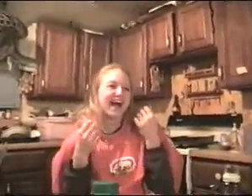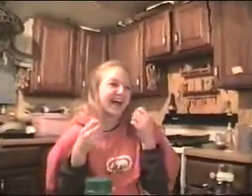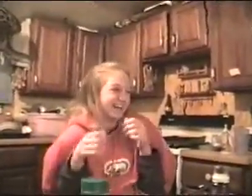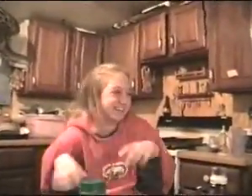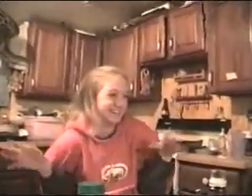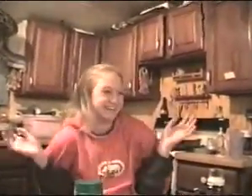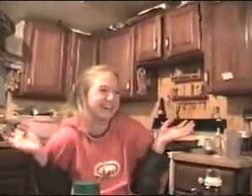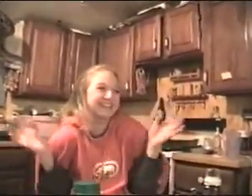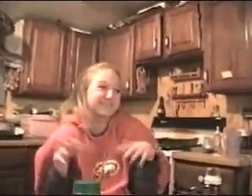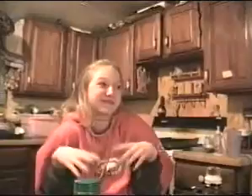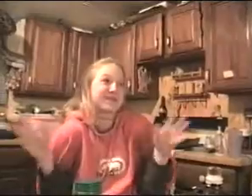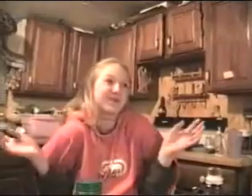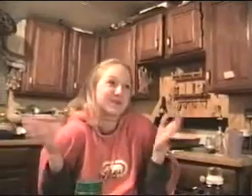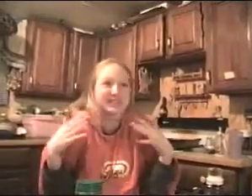yeah. You know, I like to pick my nose.